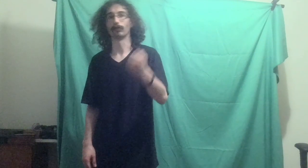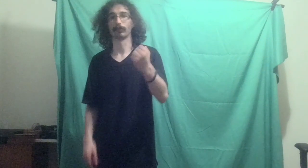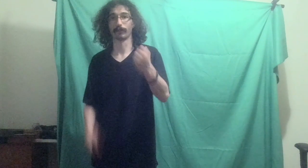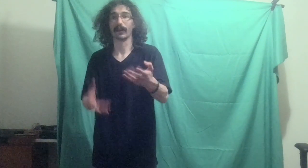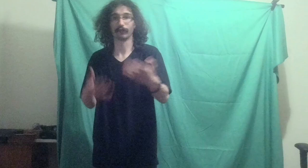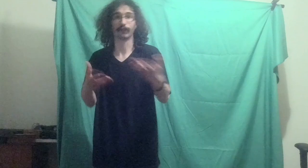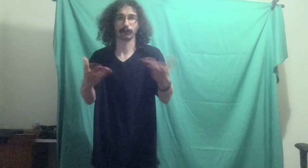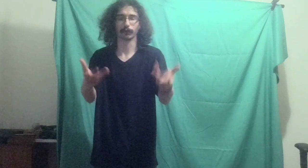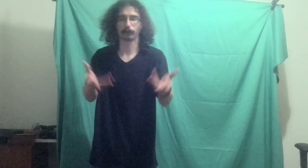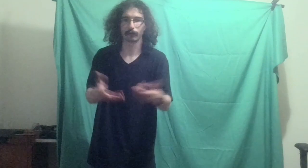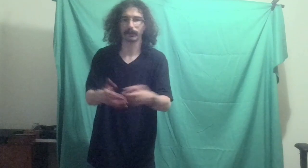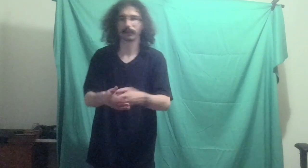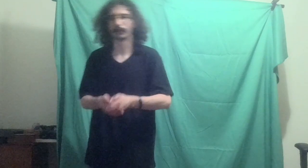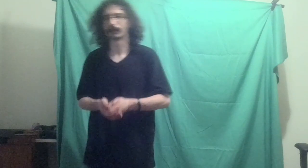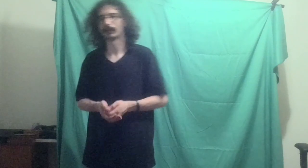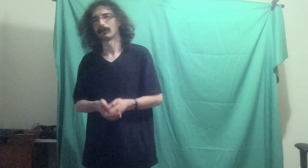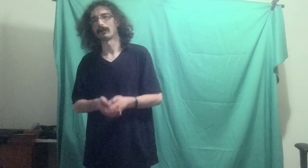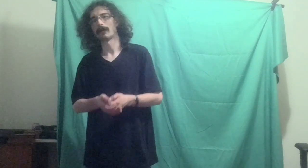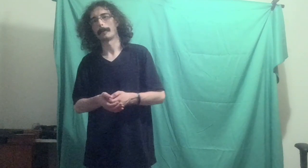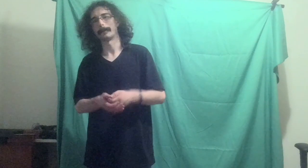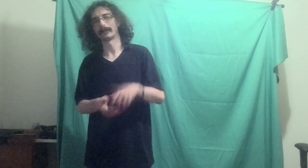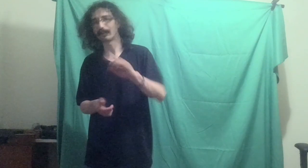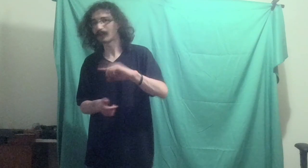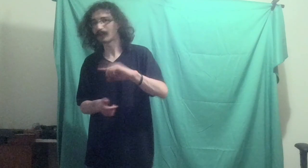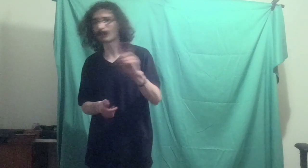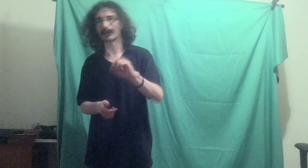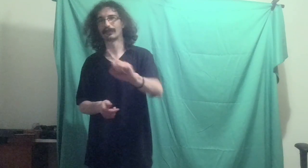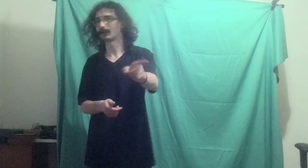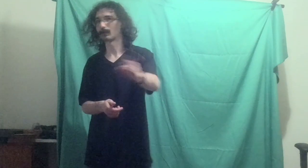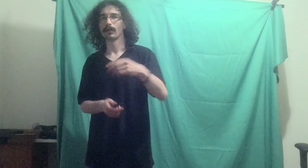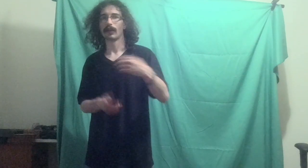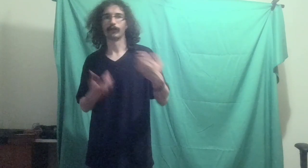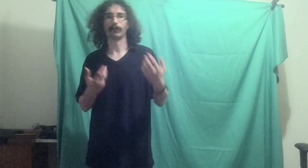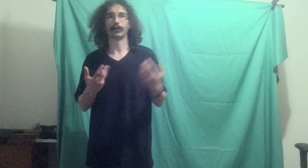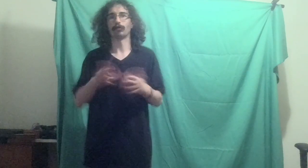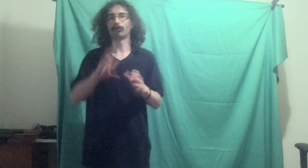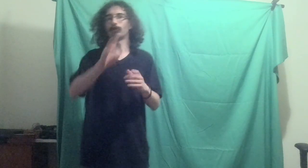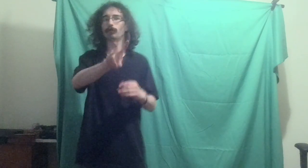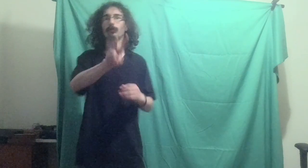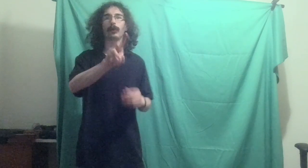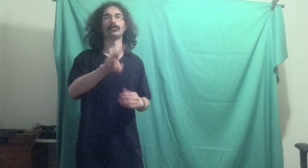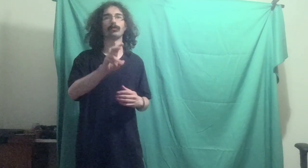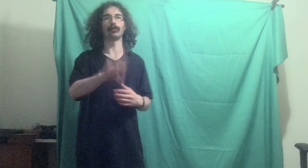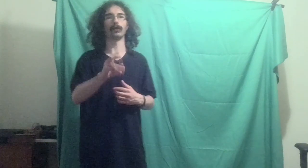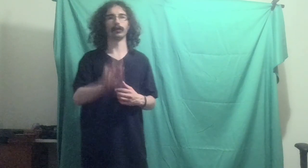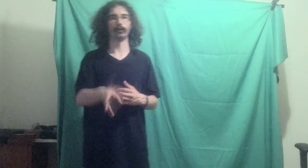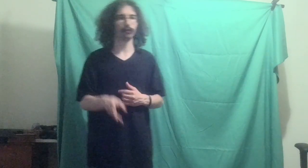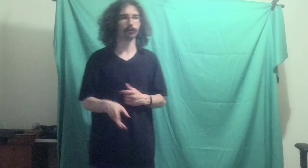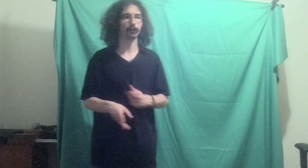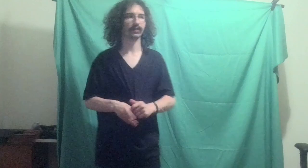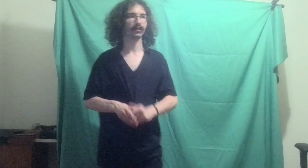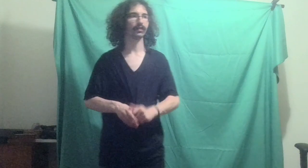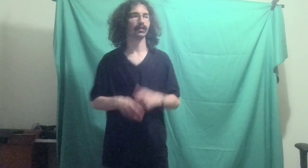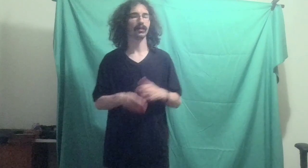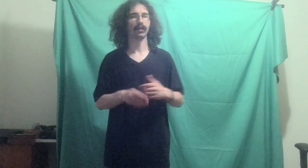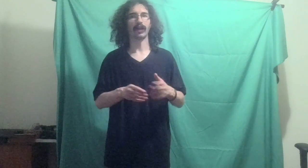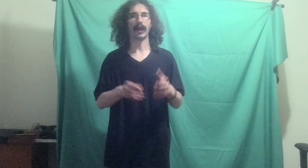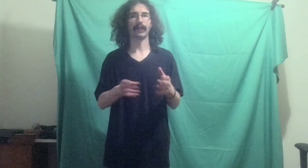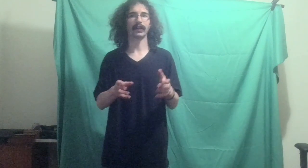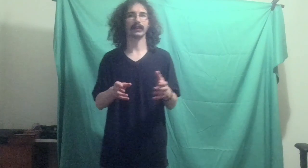a vast, vast majority here. But that's not why my channel grew. And see, there's two ways to grow on YouTube and that is